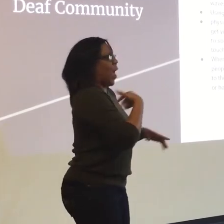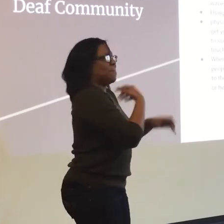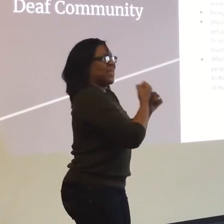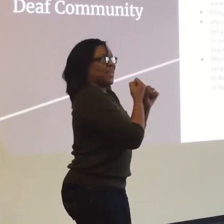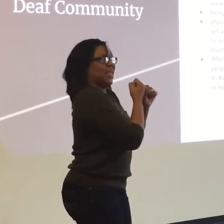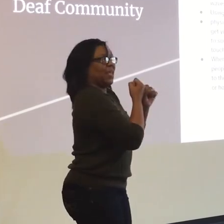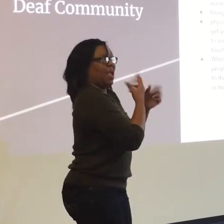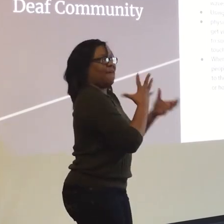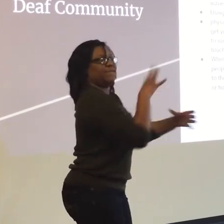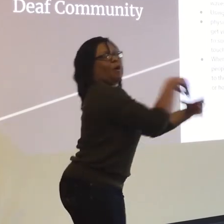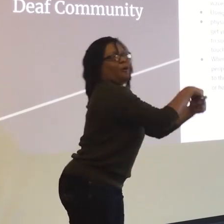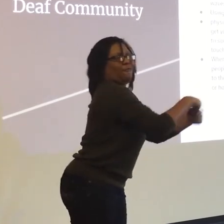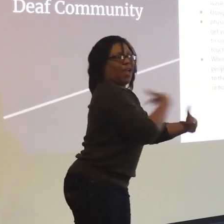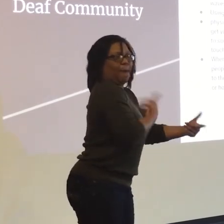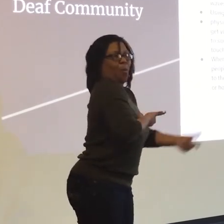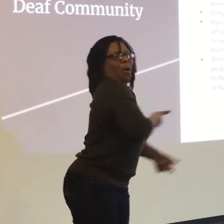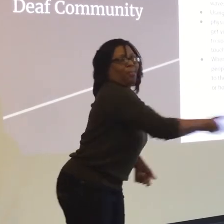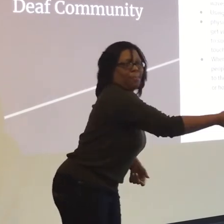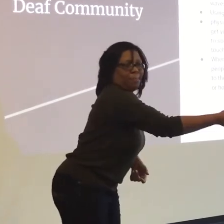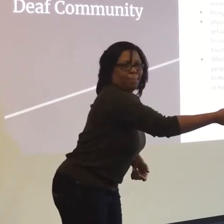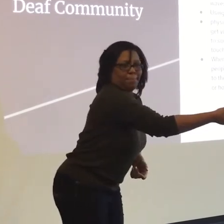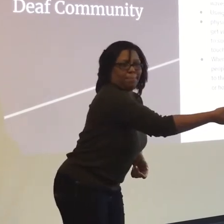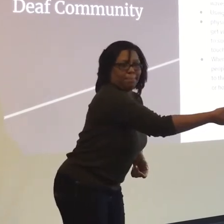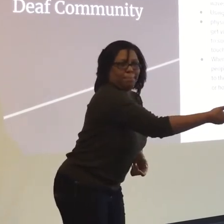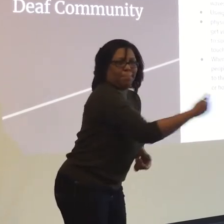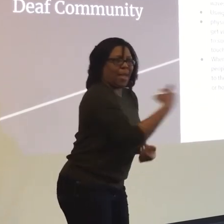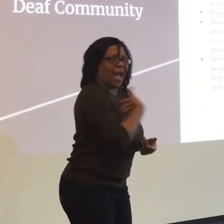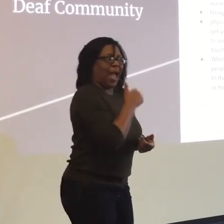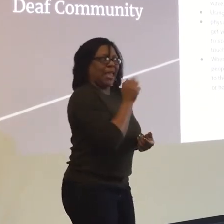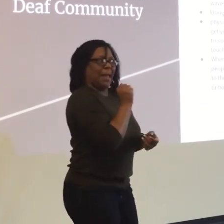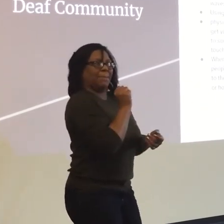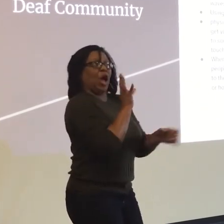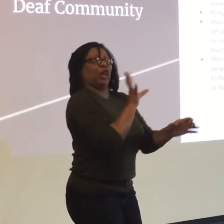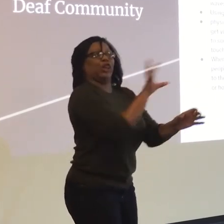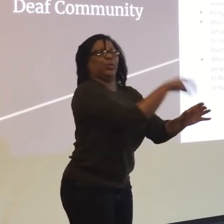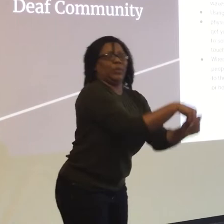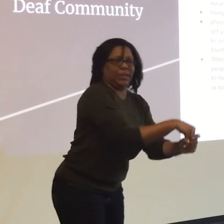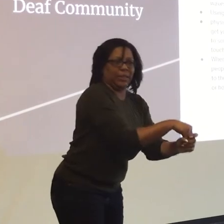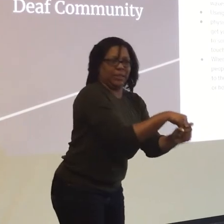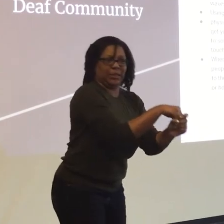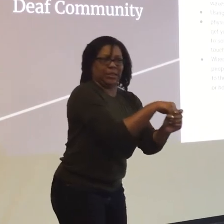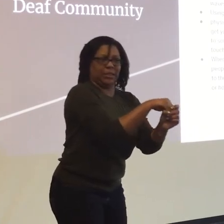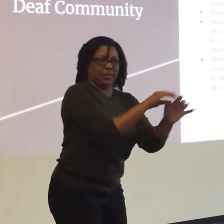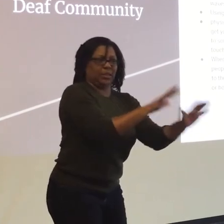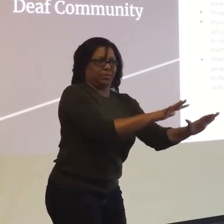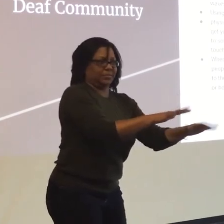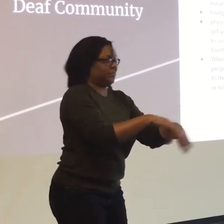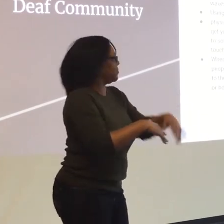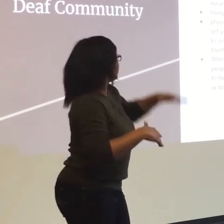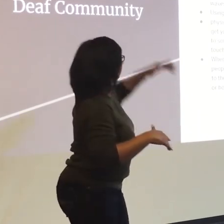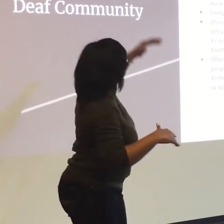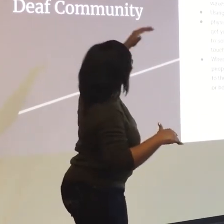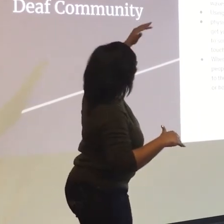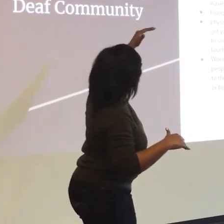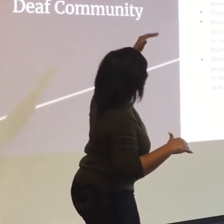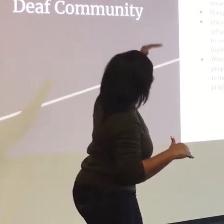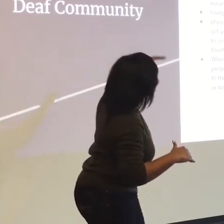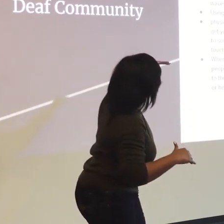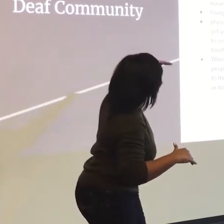that. And that makes me feel like you're welcoming me. It makes me feel like I'm included and that you want me to be